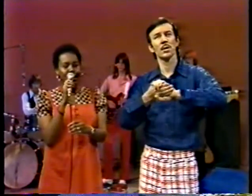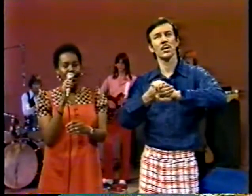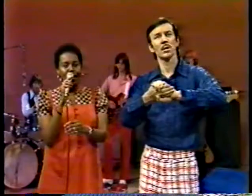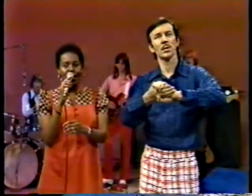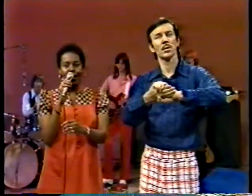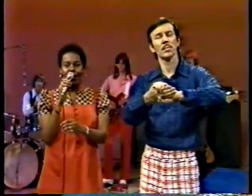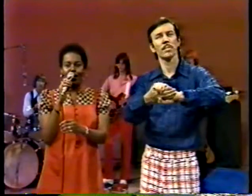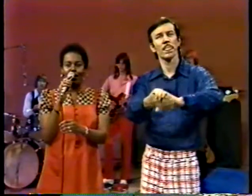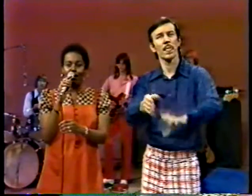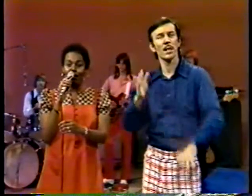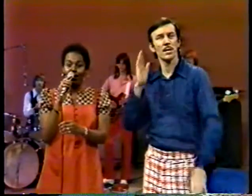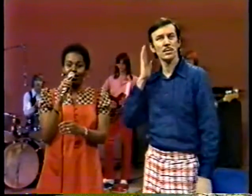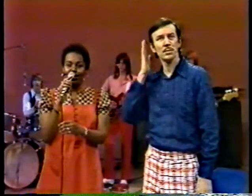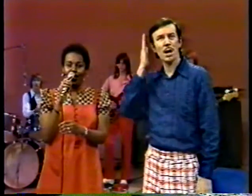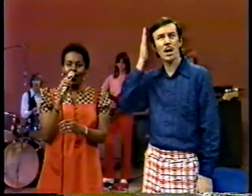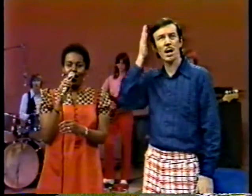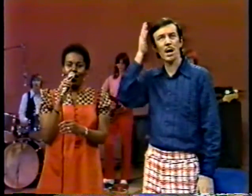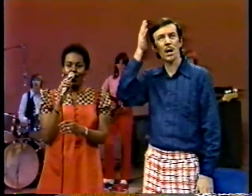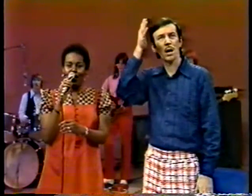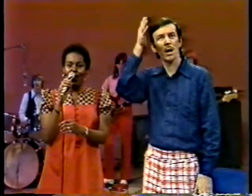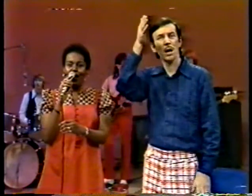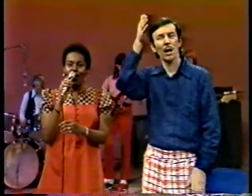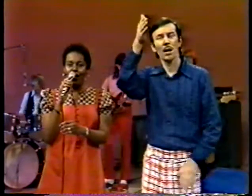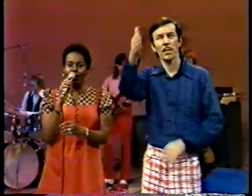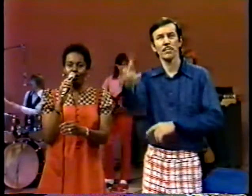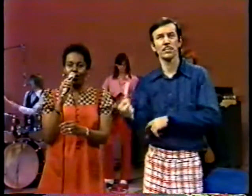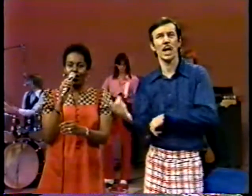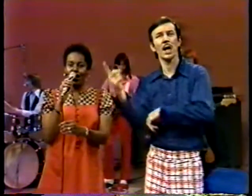someday